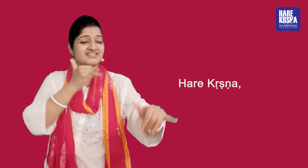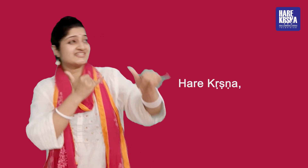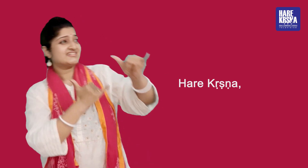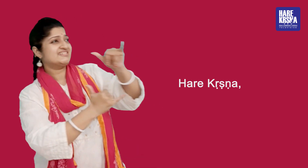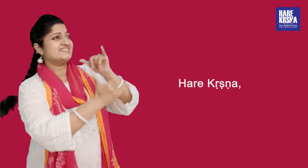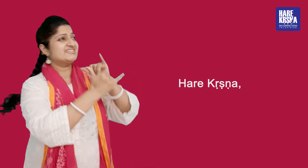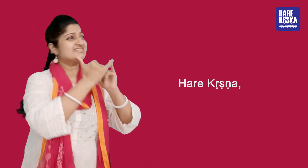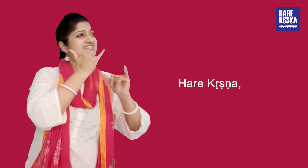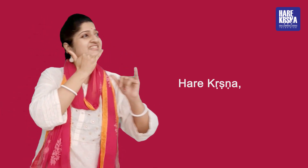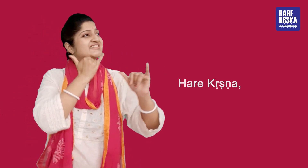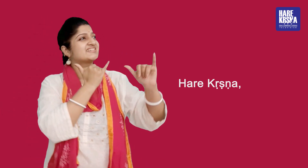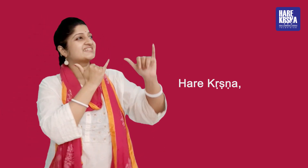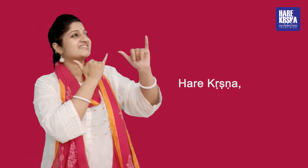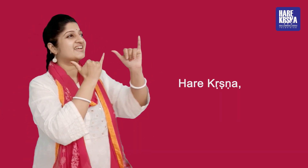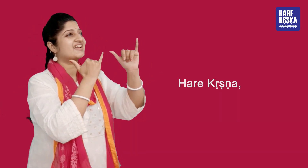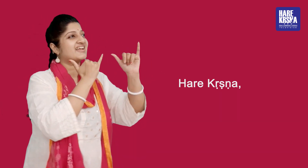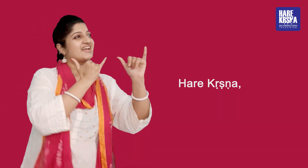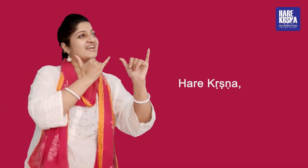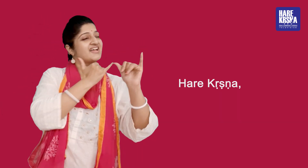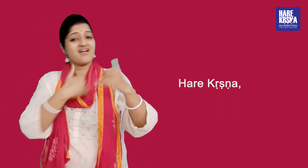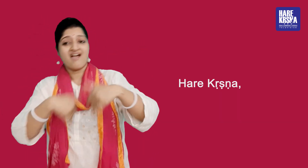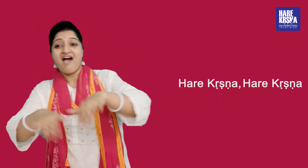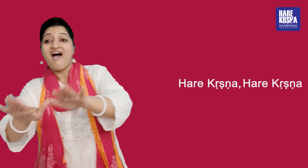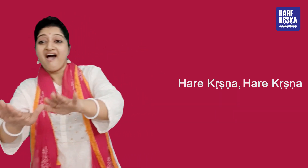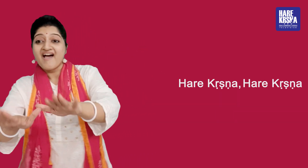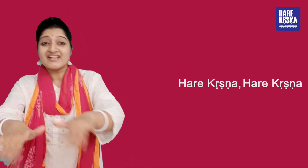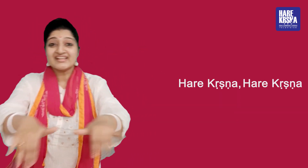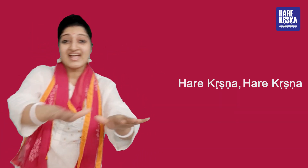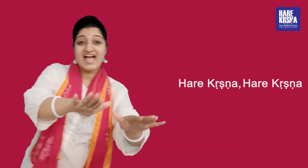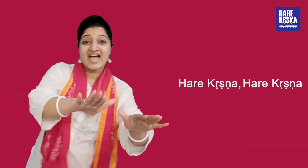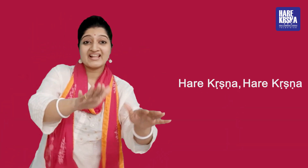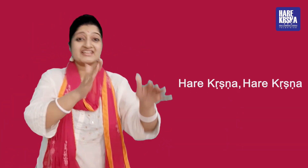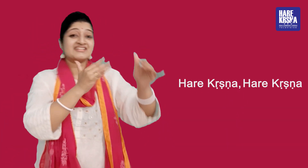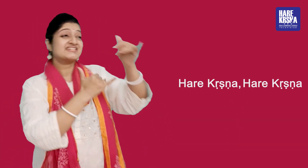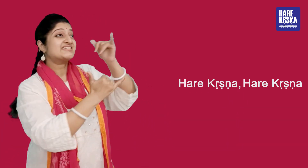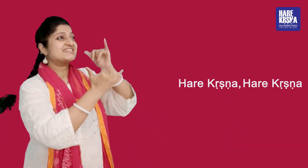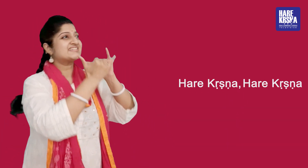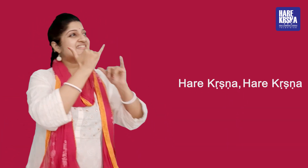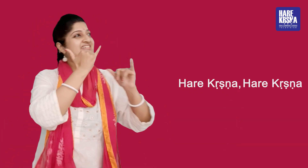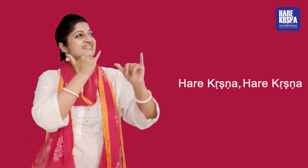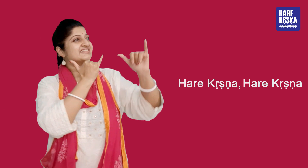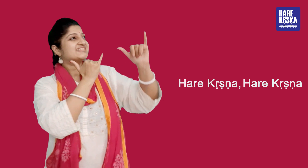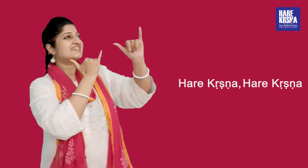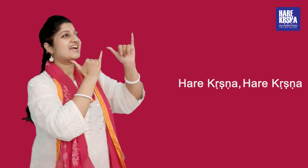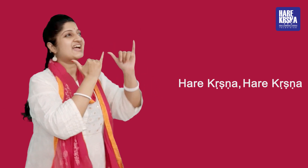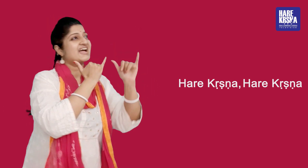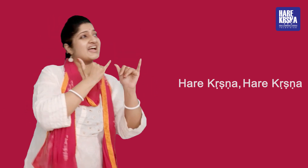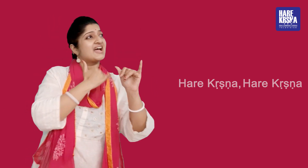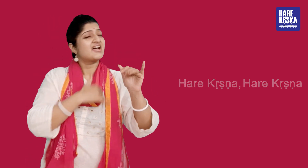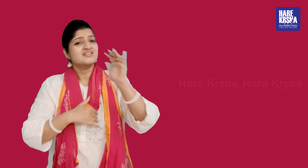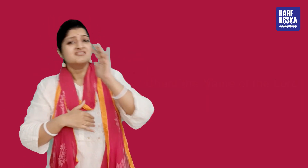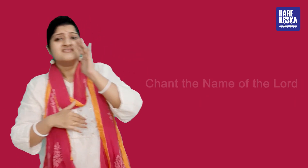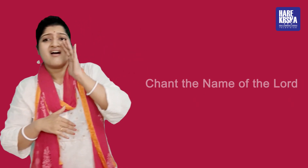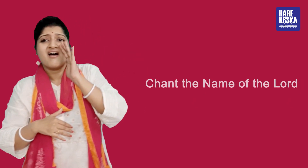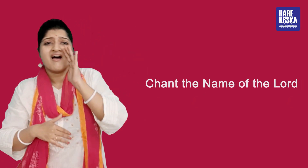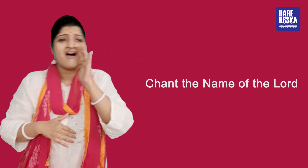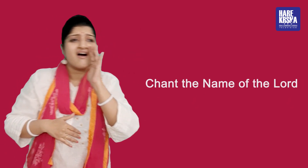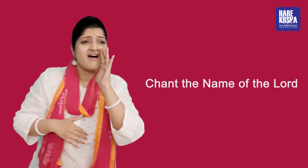Hare Krishna Hare Krishna chant